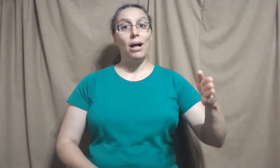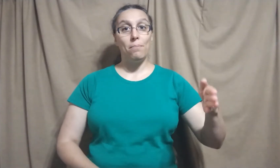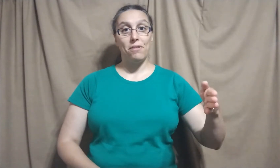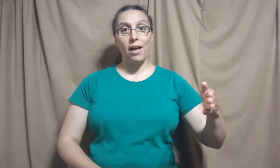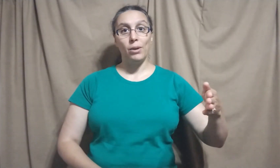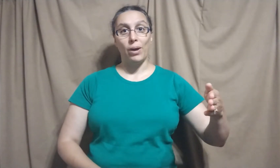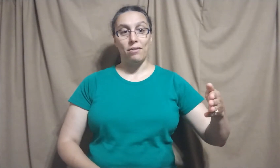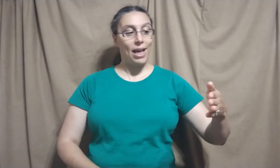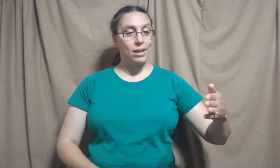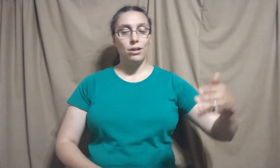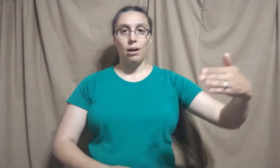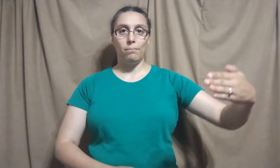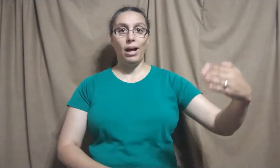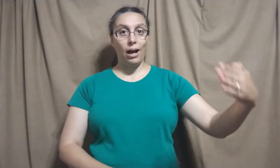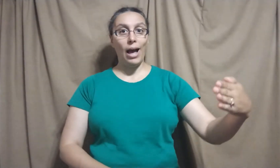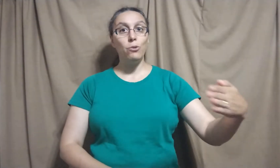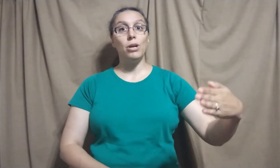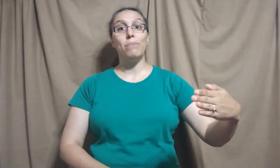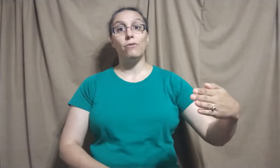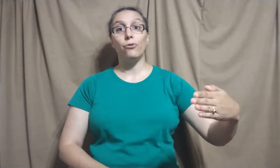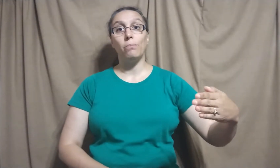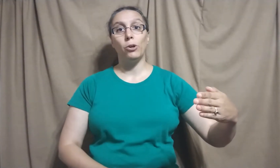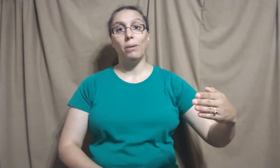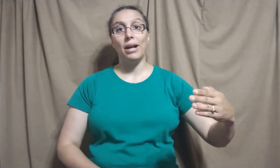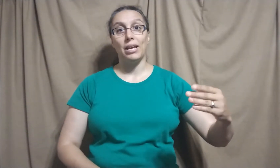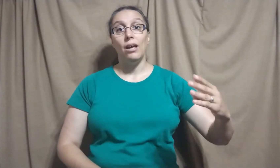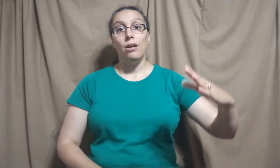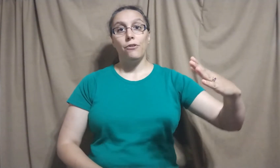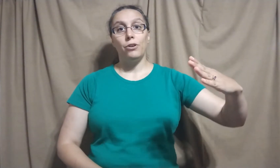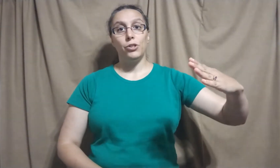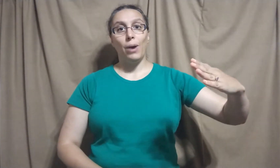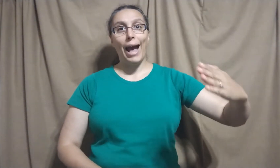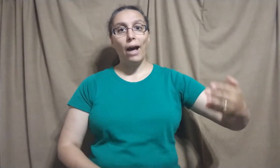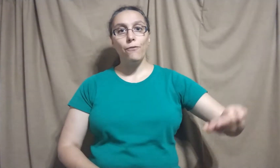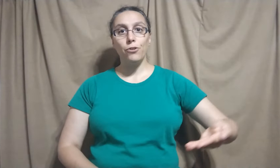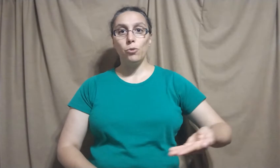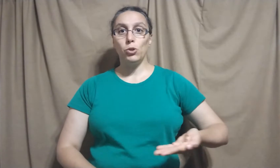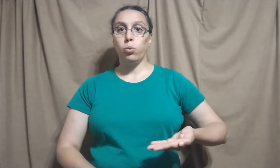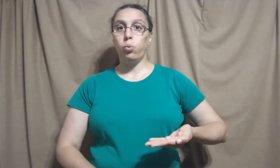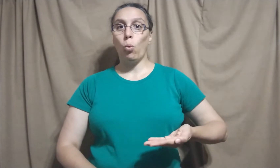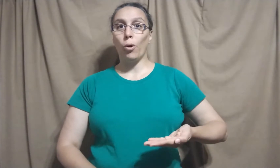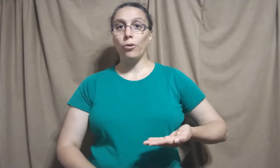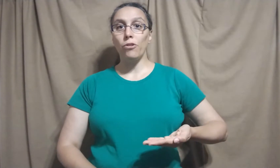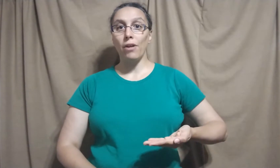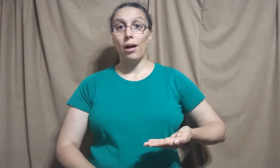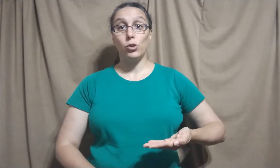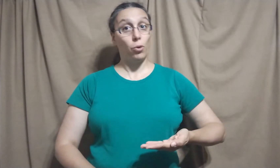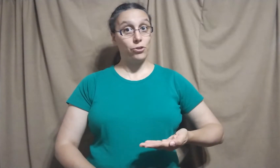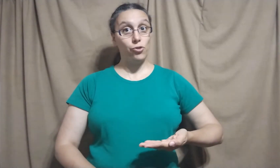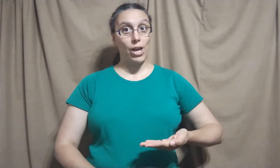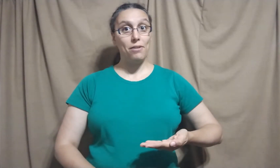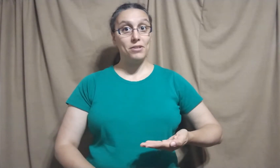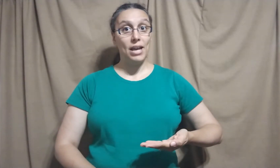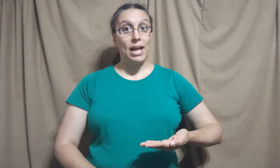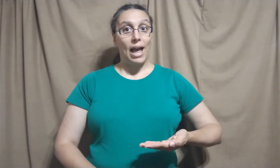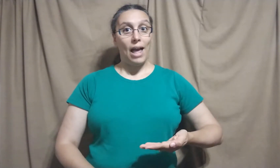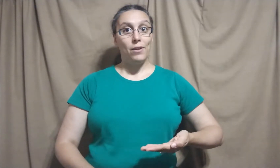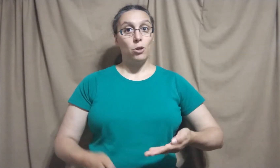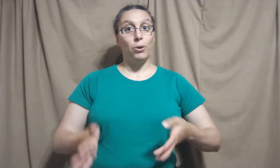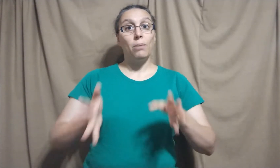sideways and out a bit from your body. So you do half scoop towards your chest, and then you bring